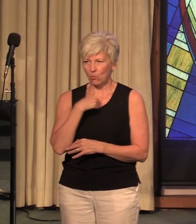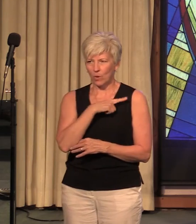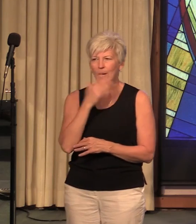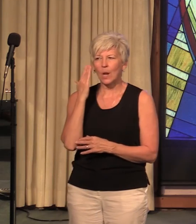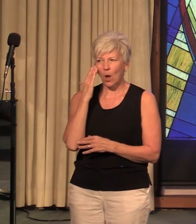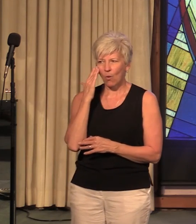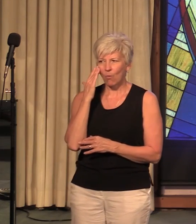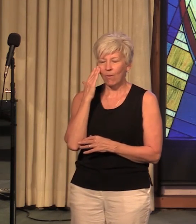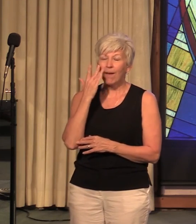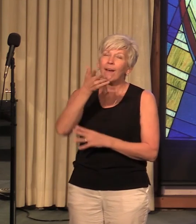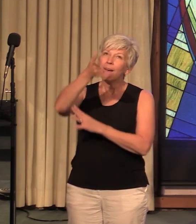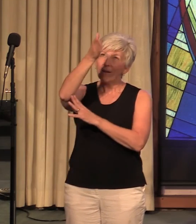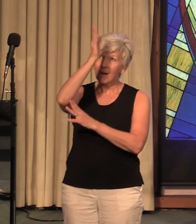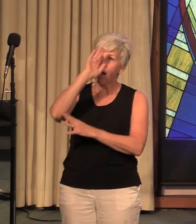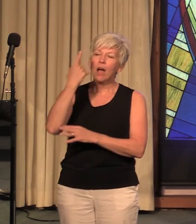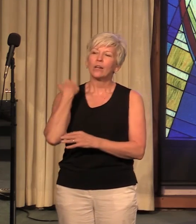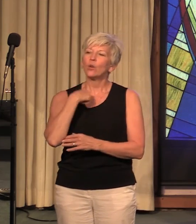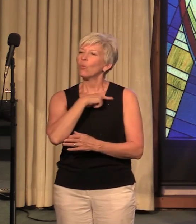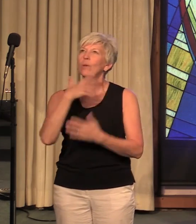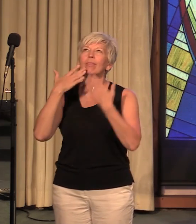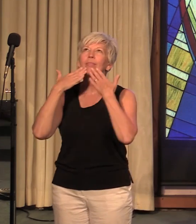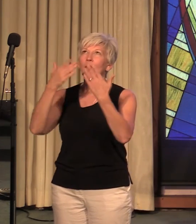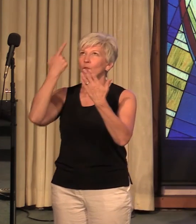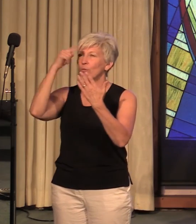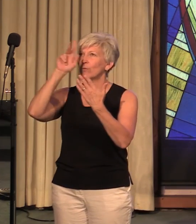God we thank you for your direction